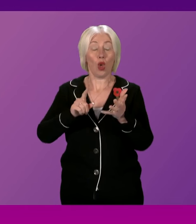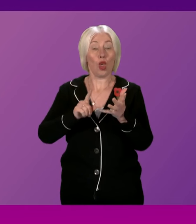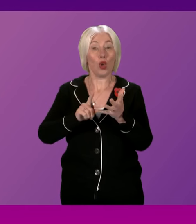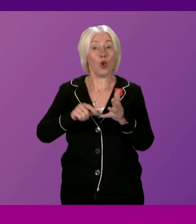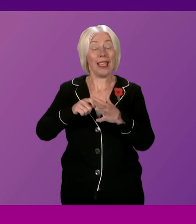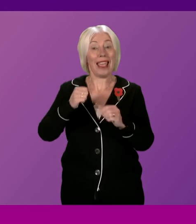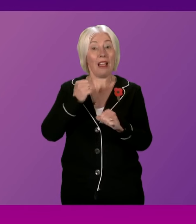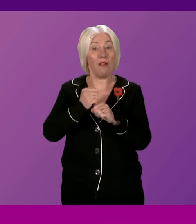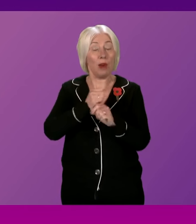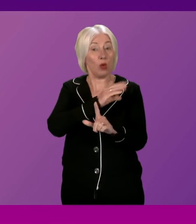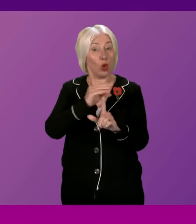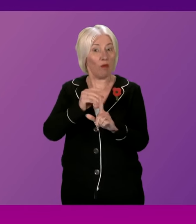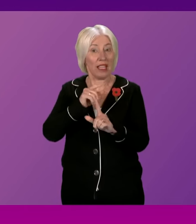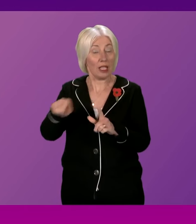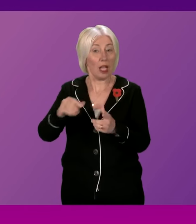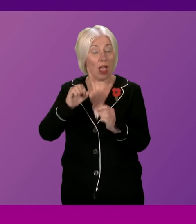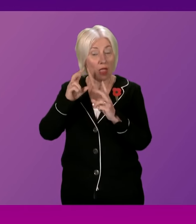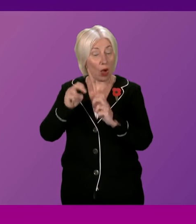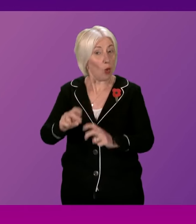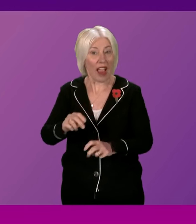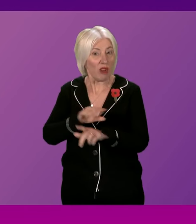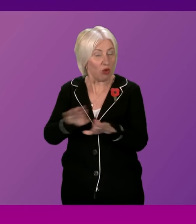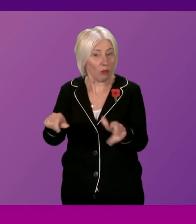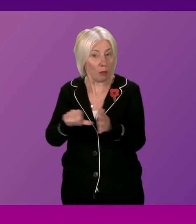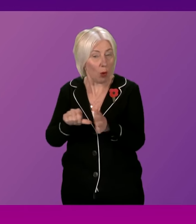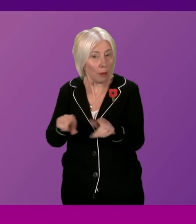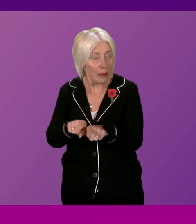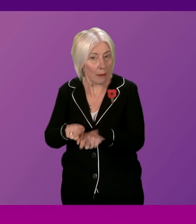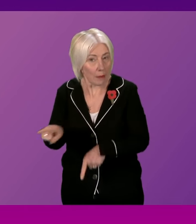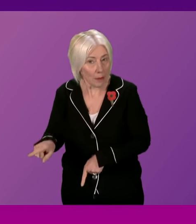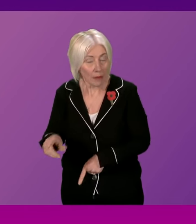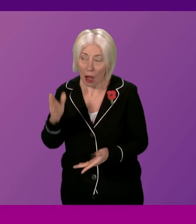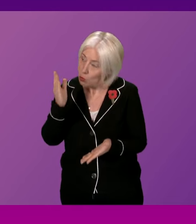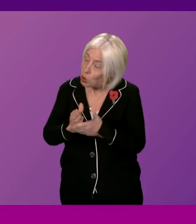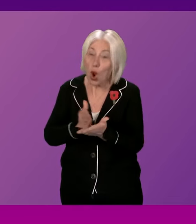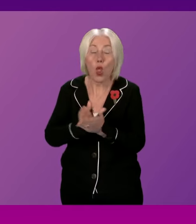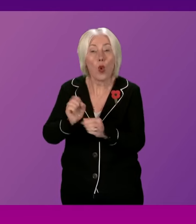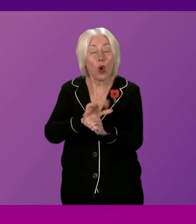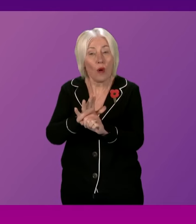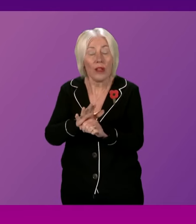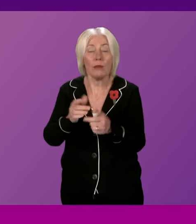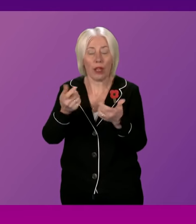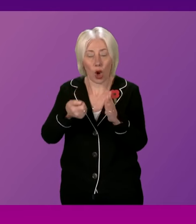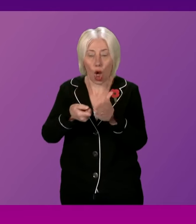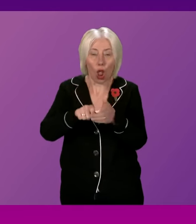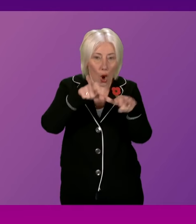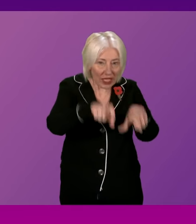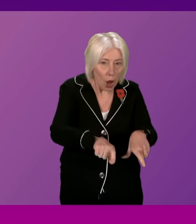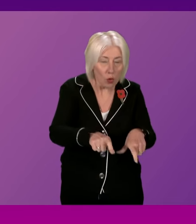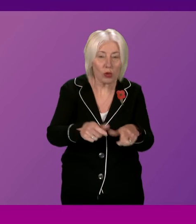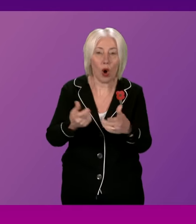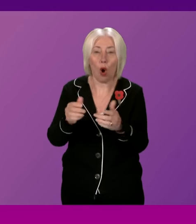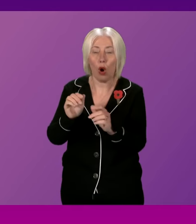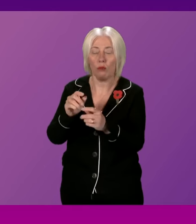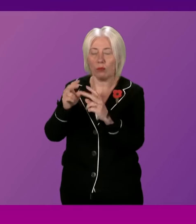government. Because there were major decisions during the pandemic which presumably had legal advice, such as lockdowns, discharge to care homes,